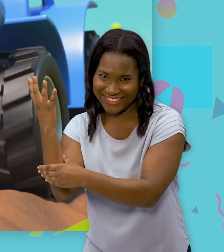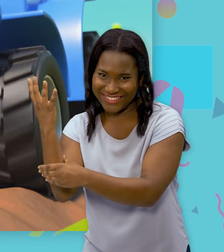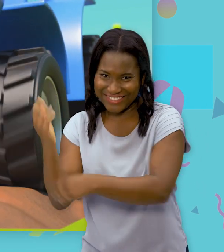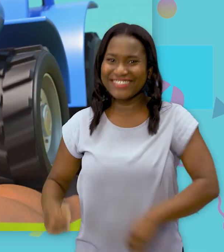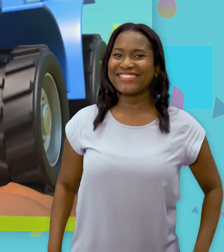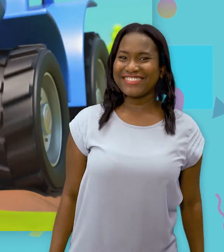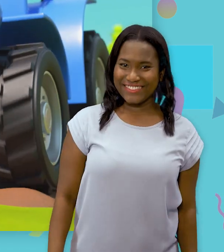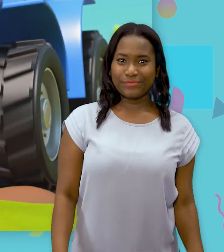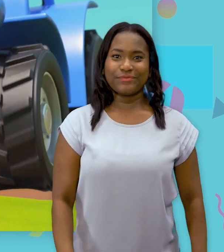to grow